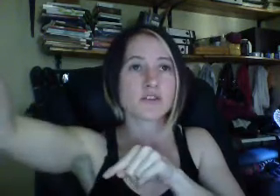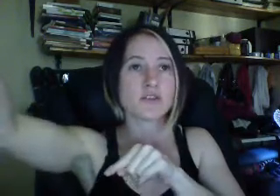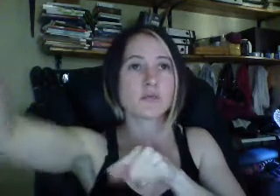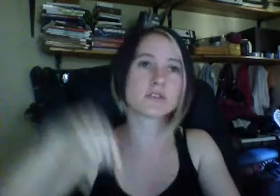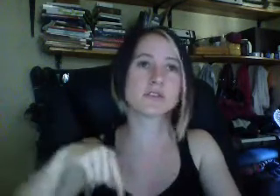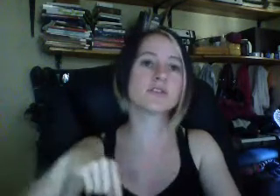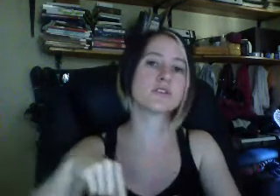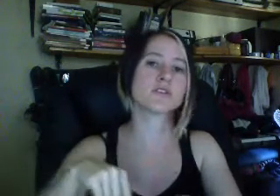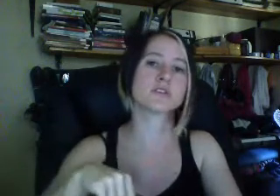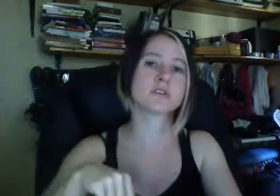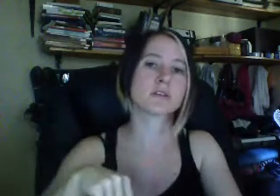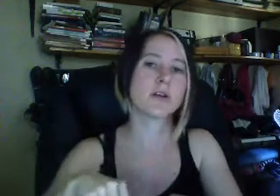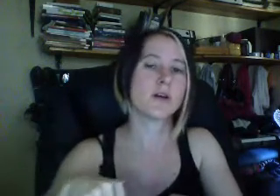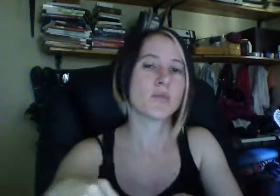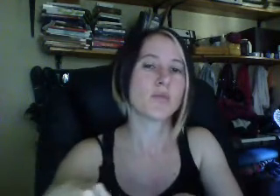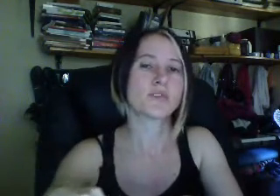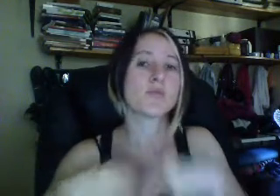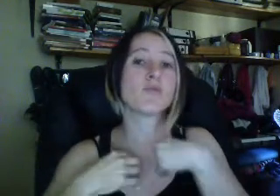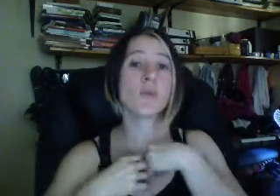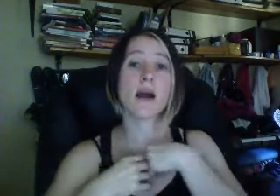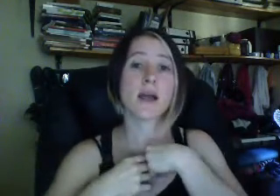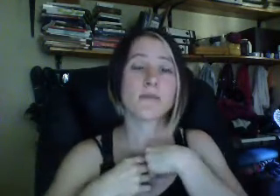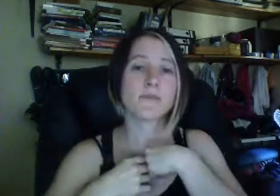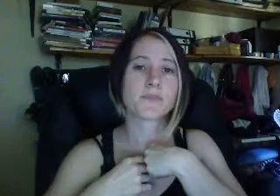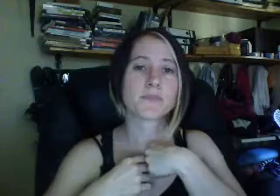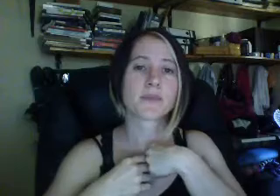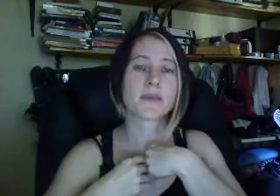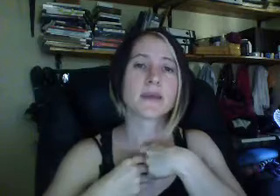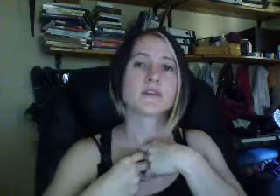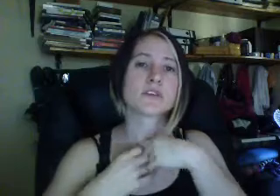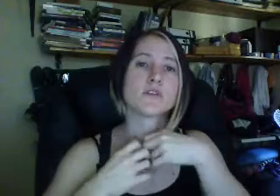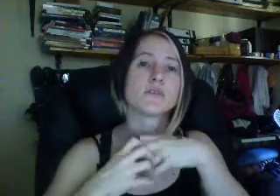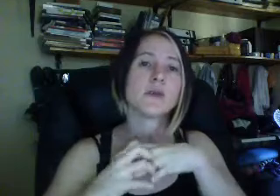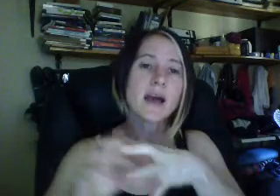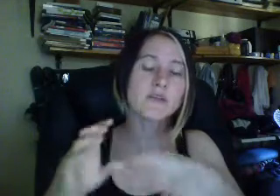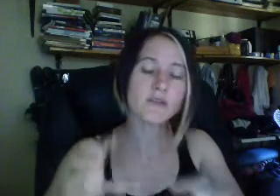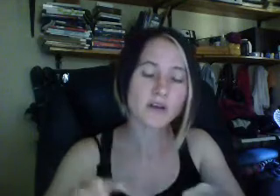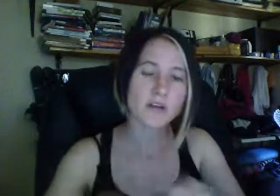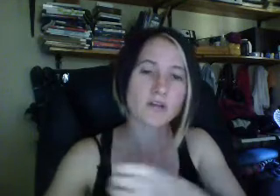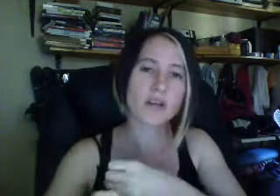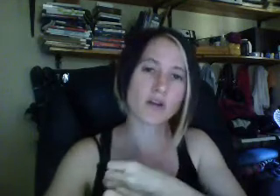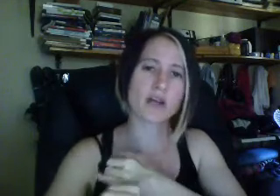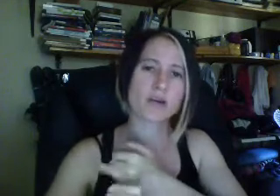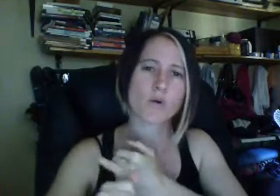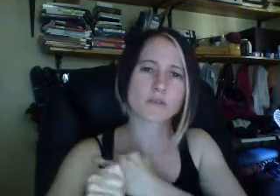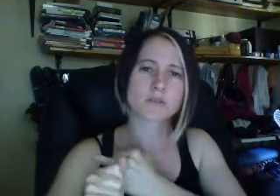industries because the industries are just profiting of who I am. So we have free online courses.